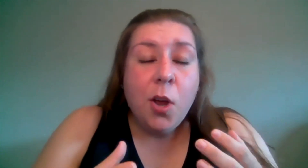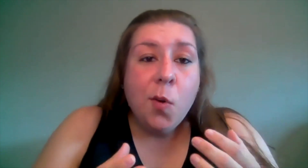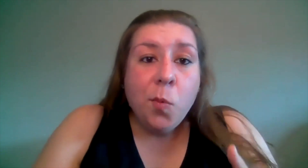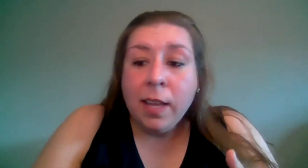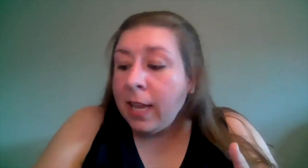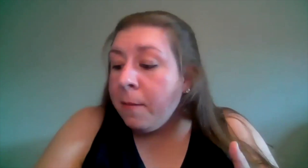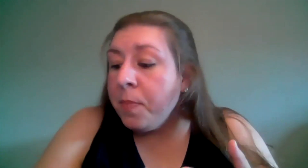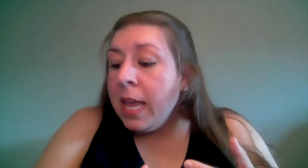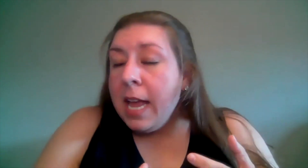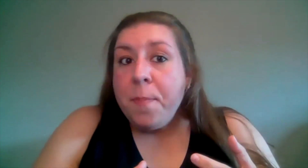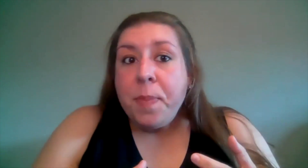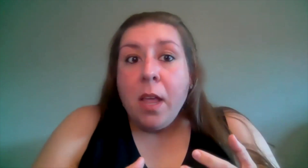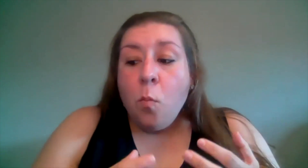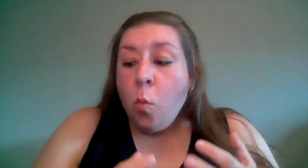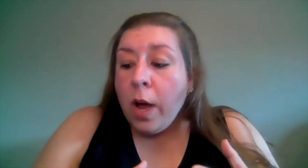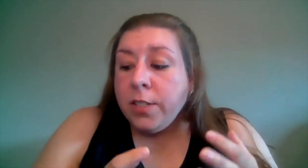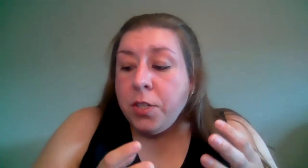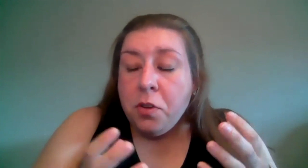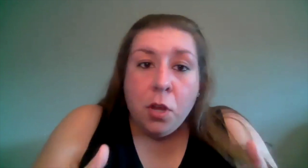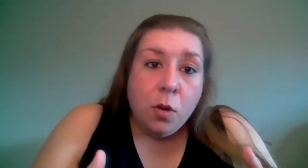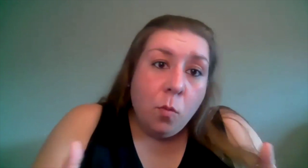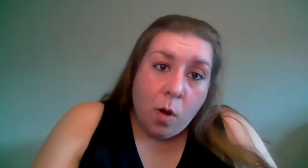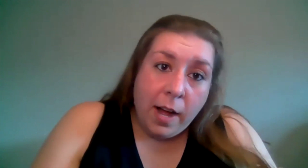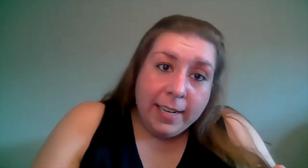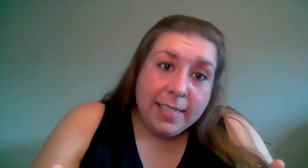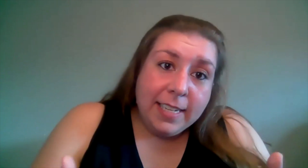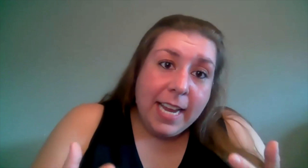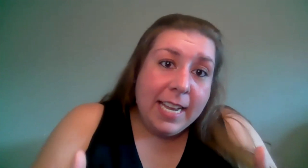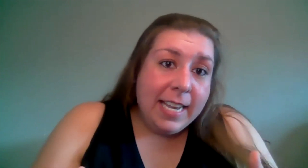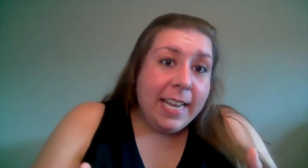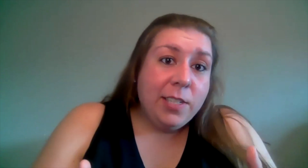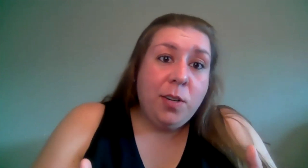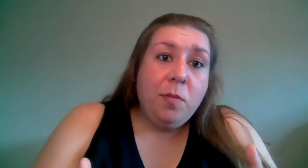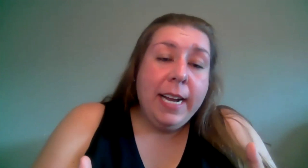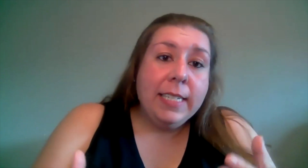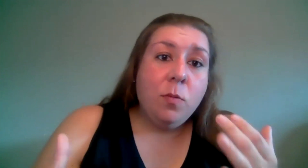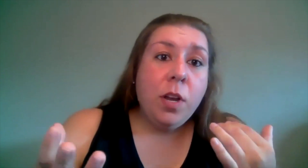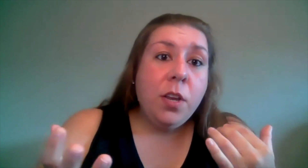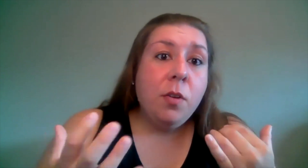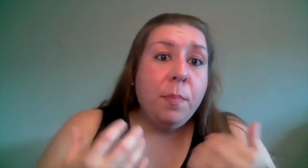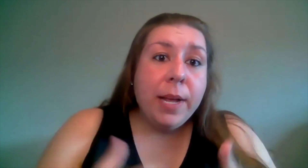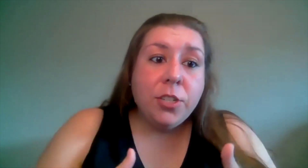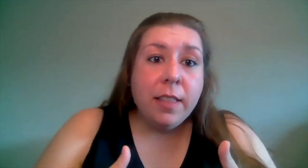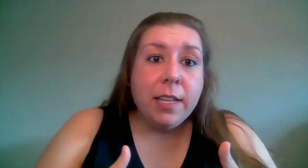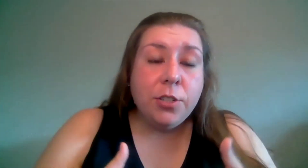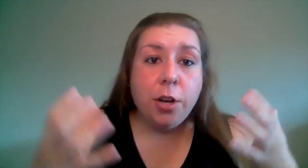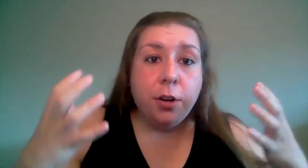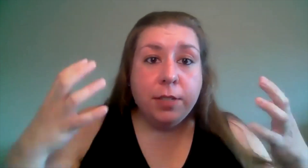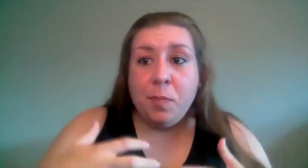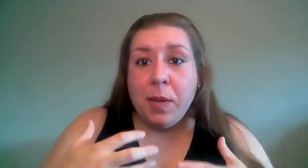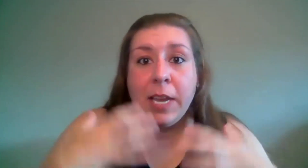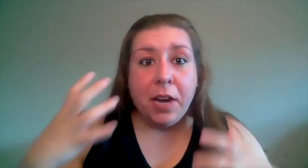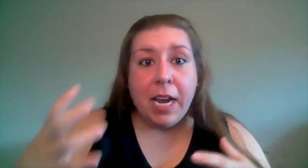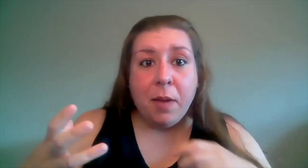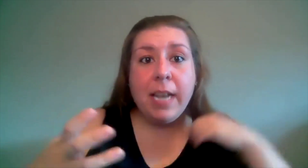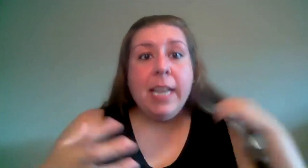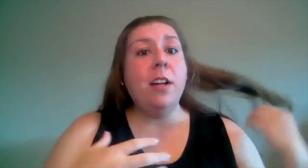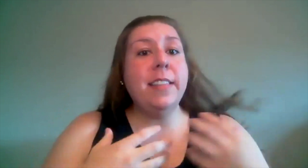really what do you want and need to write when you are pitching the show to me or anybody else